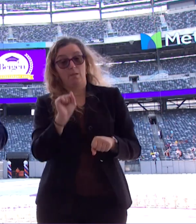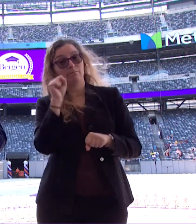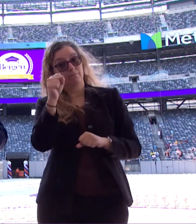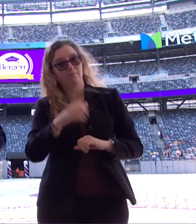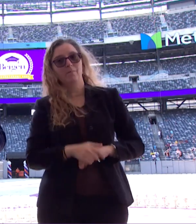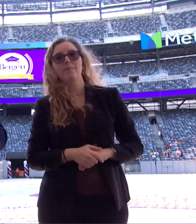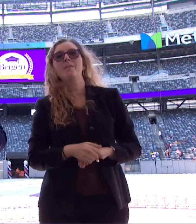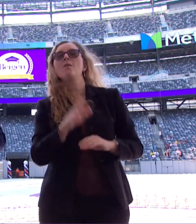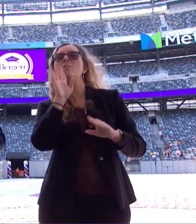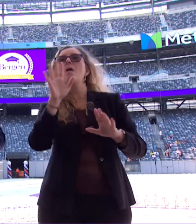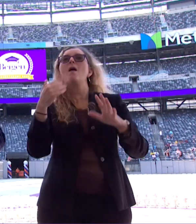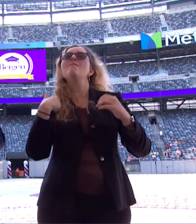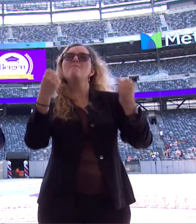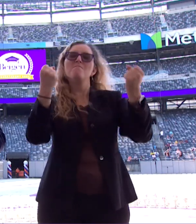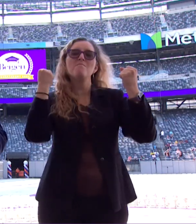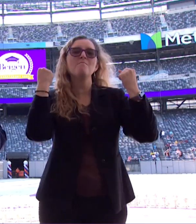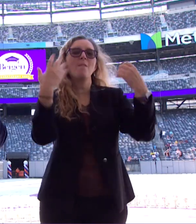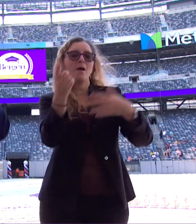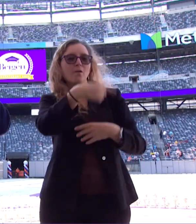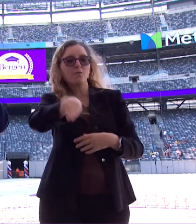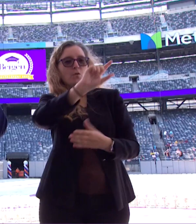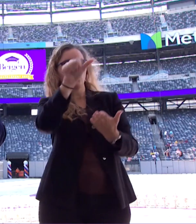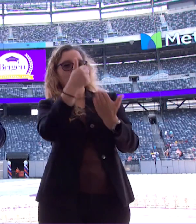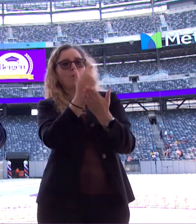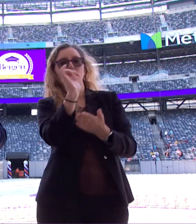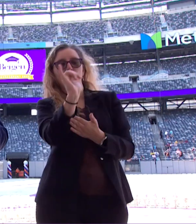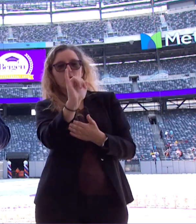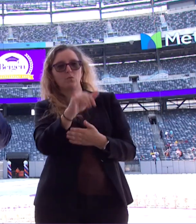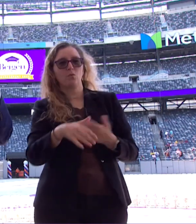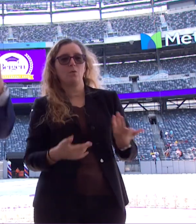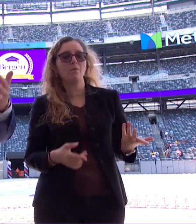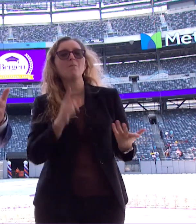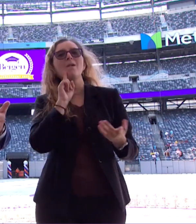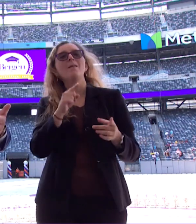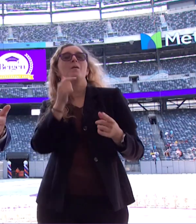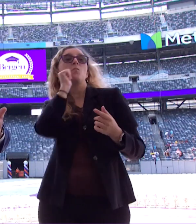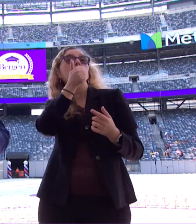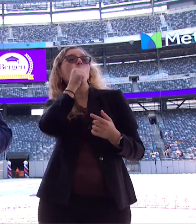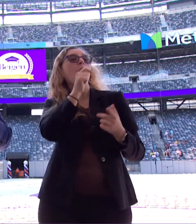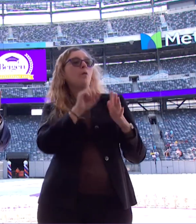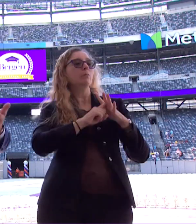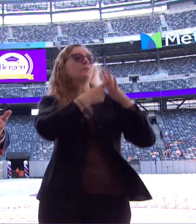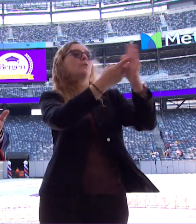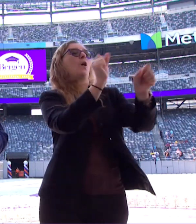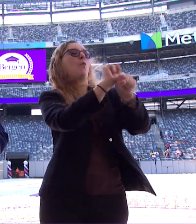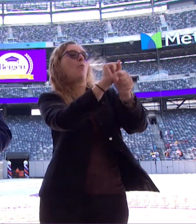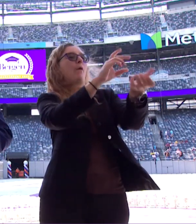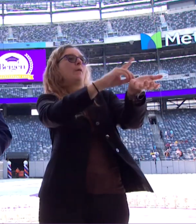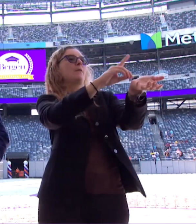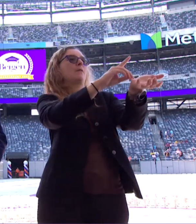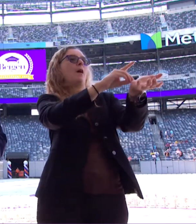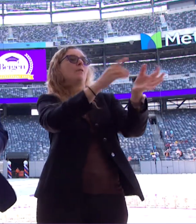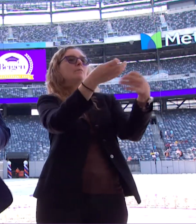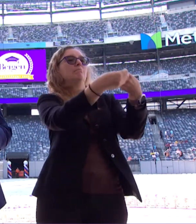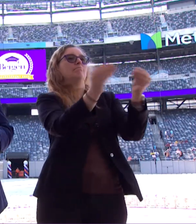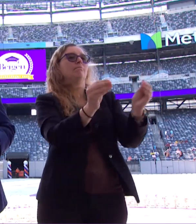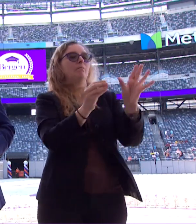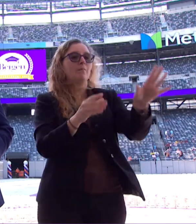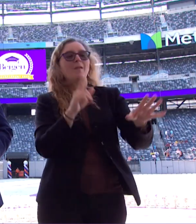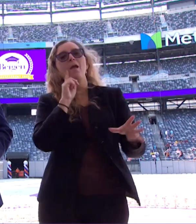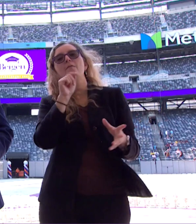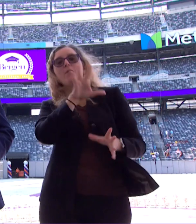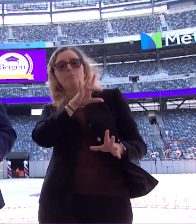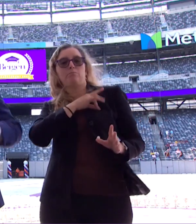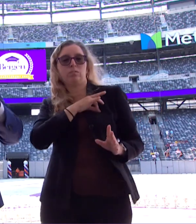a ton of those graduates today. And they'll be in a doctor's office probably tomorrow if they've already earned their pins and passed their